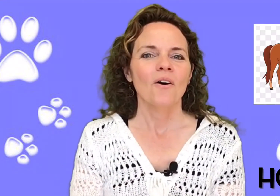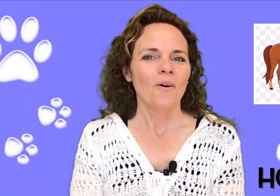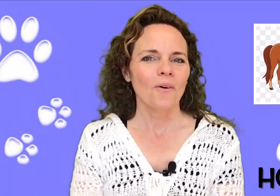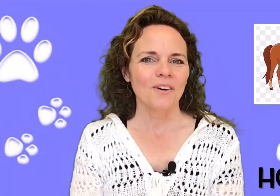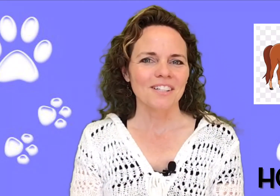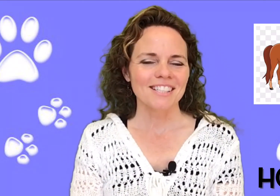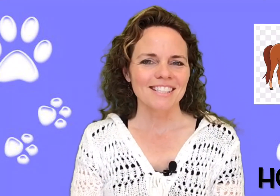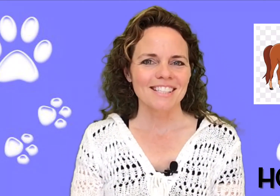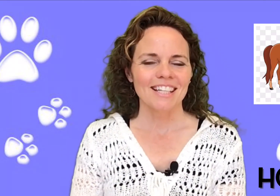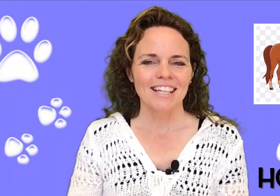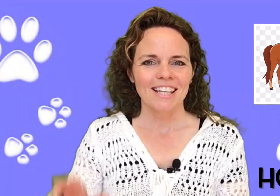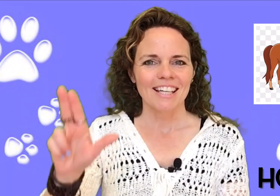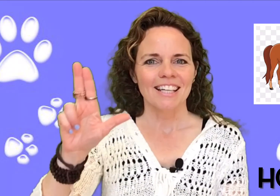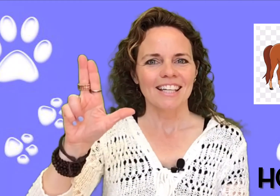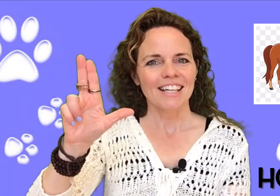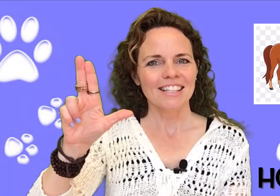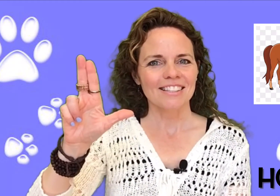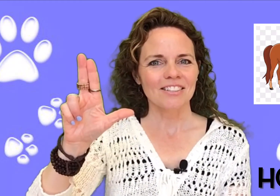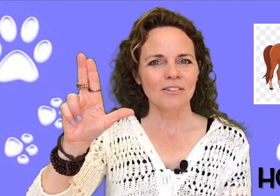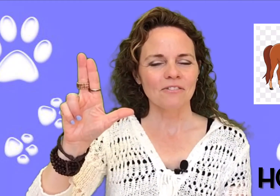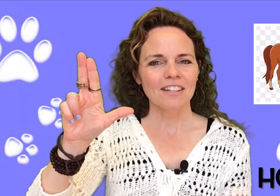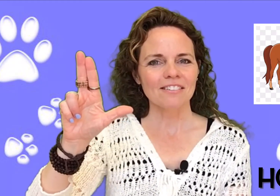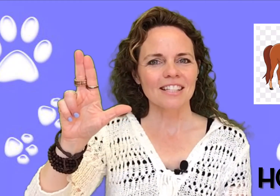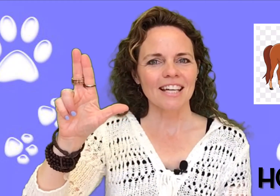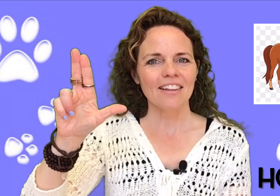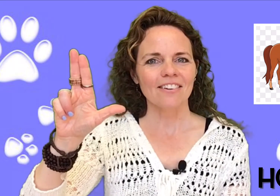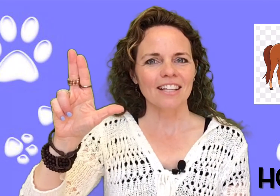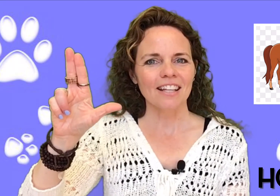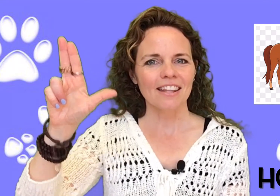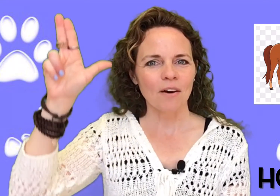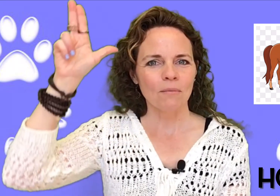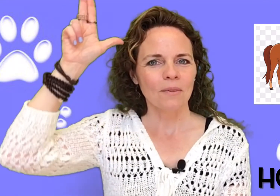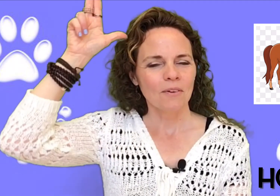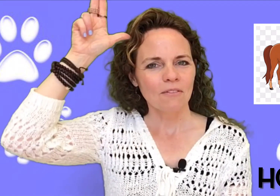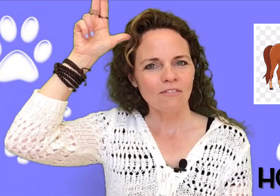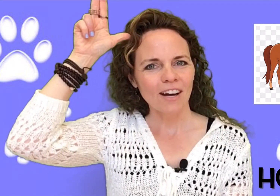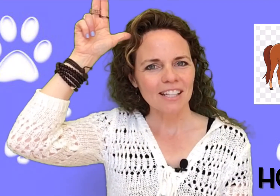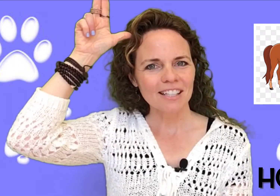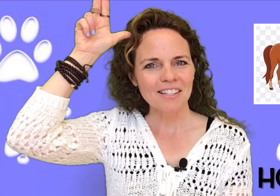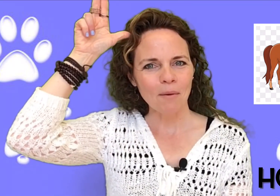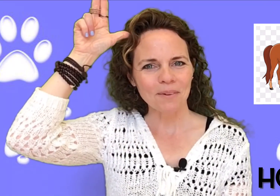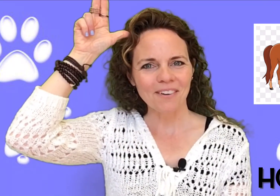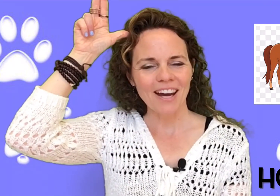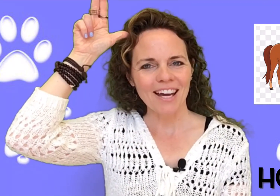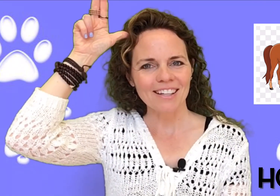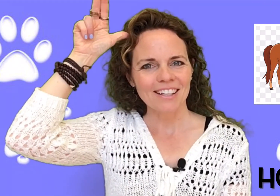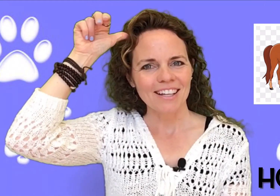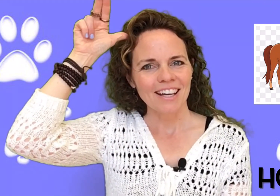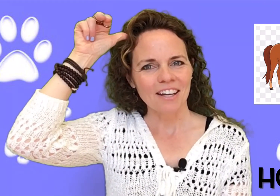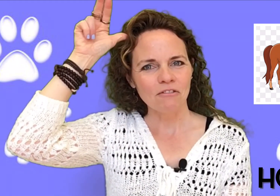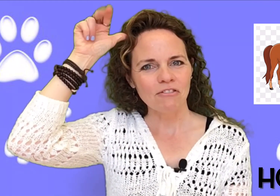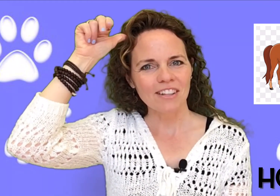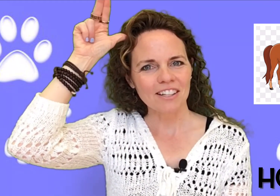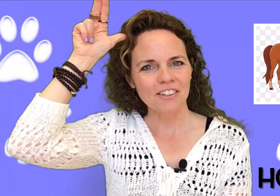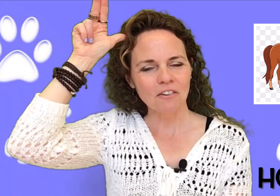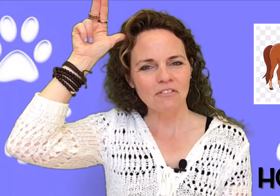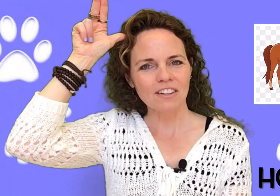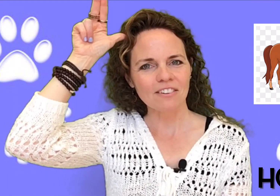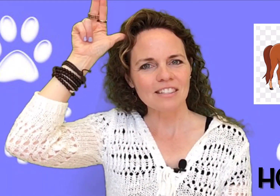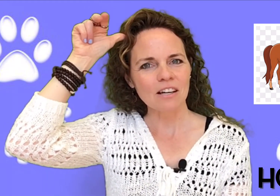Horse. Is two fingers together and a thumb right at the top of your head and flicker your fingers like a